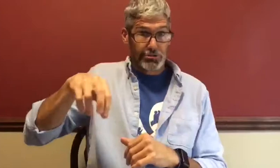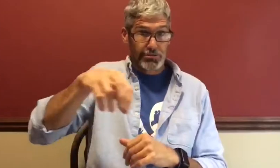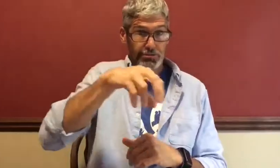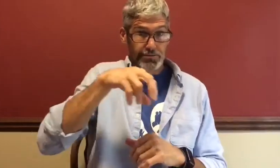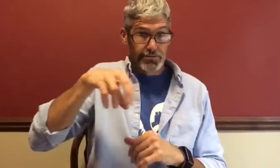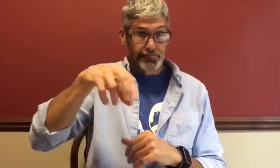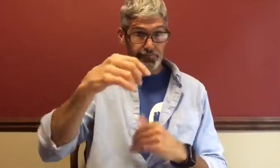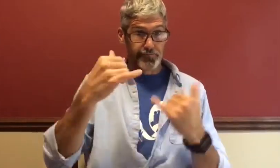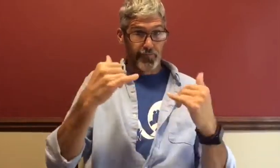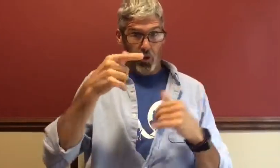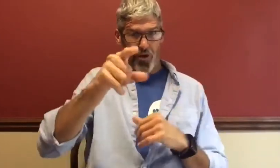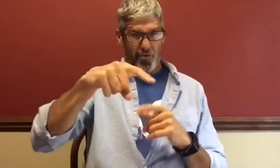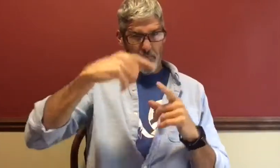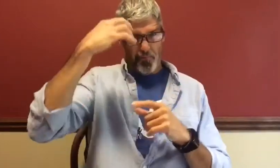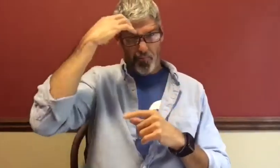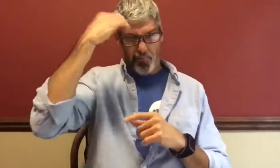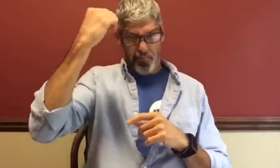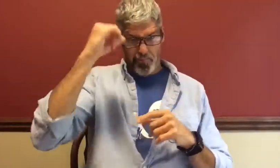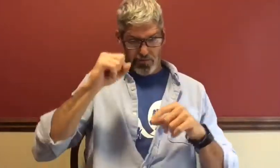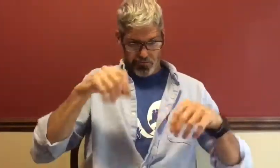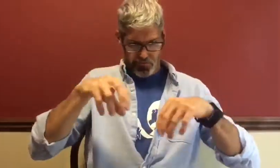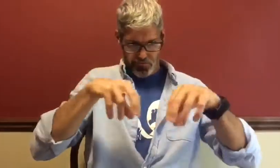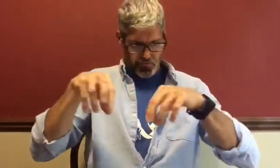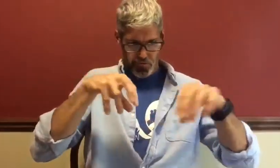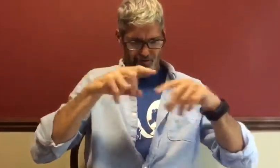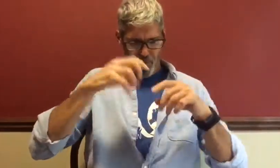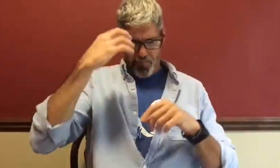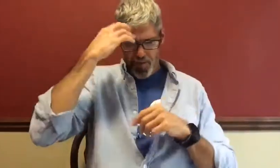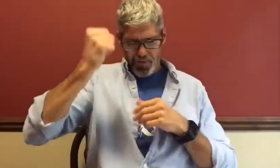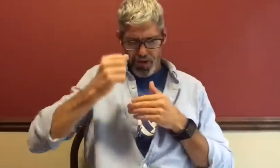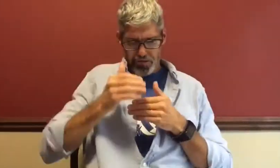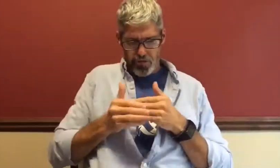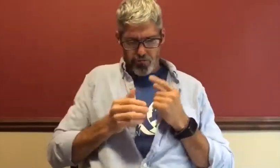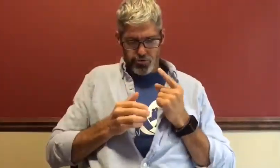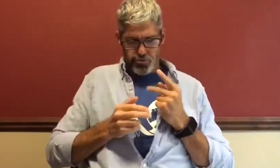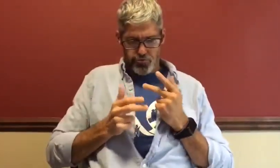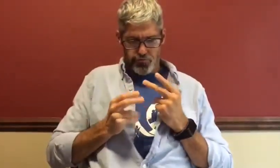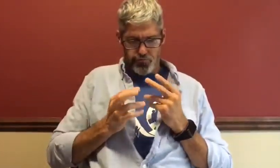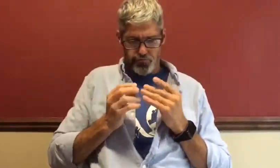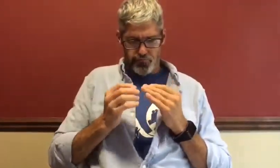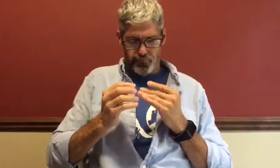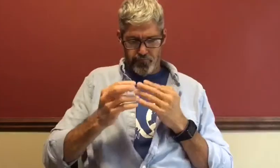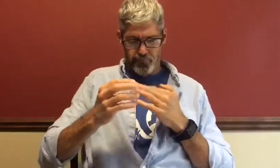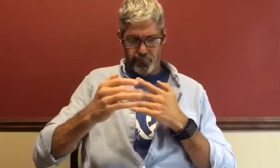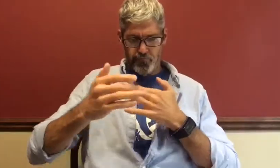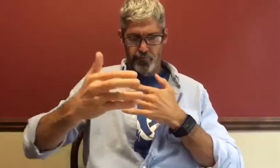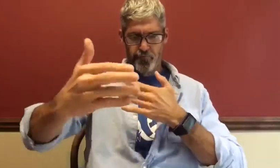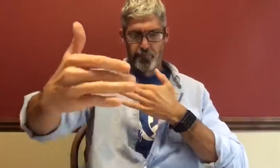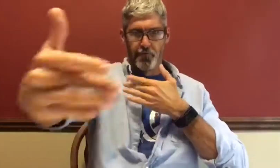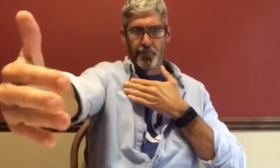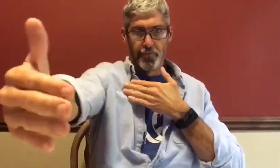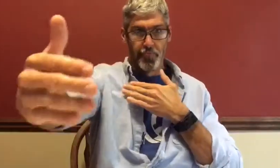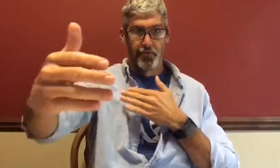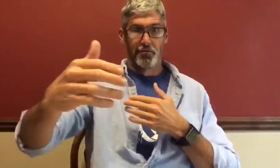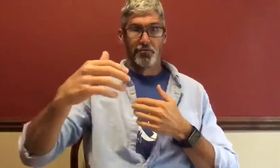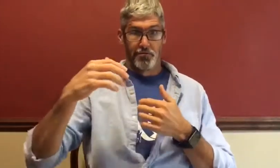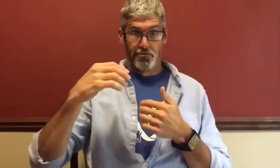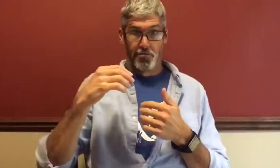playing chess. You'll need to memorize all the moves in sequence. Those who sign and use sign languages